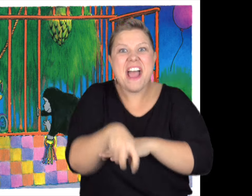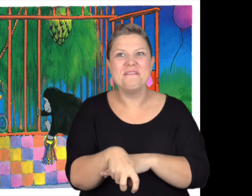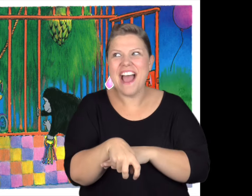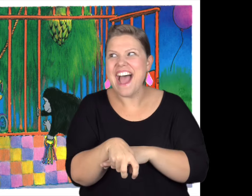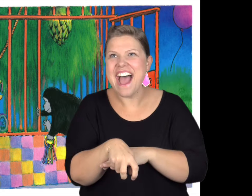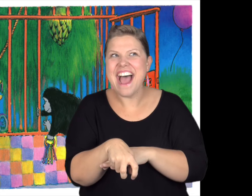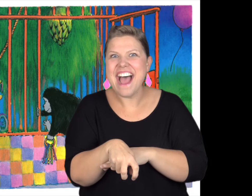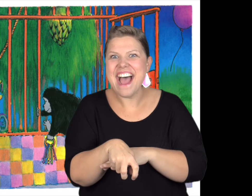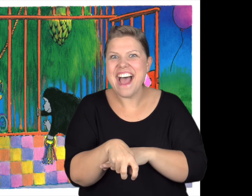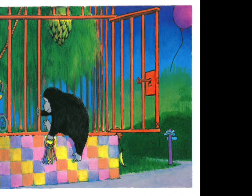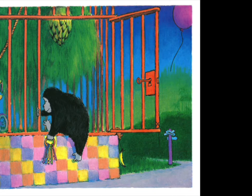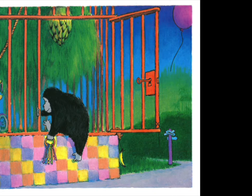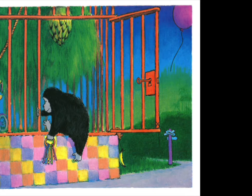The gorilla jumped out.